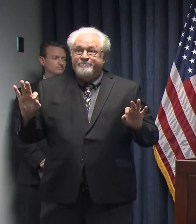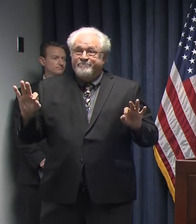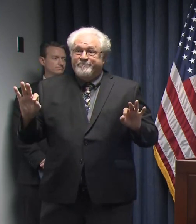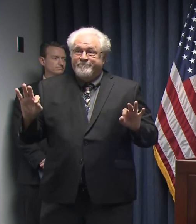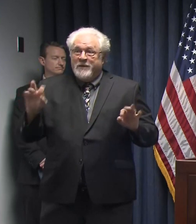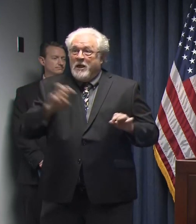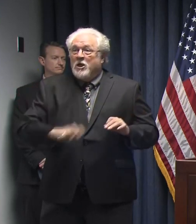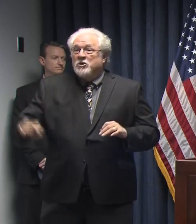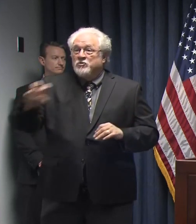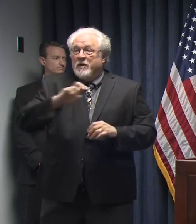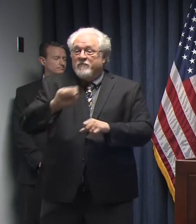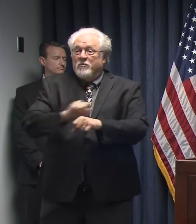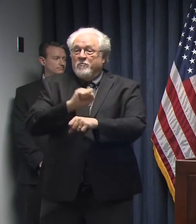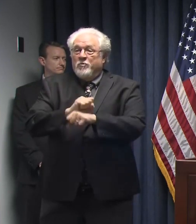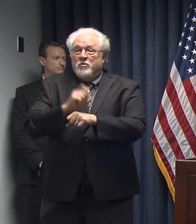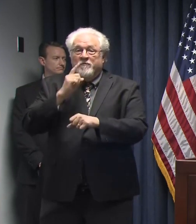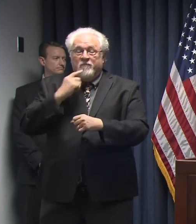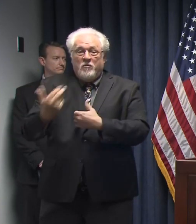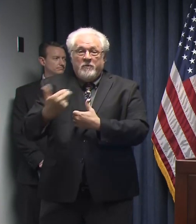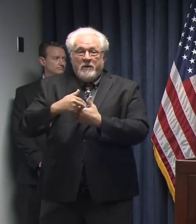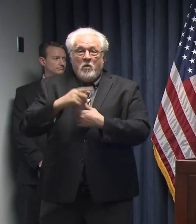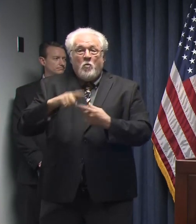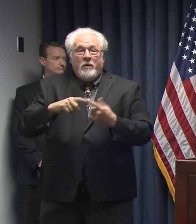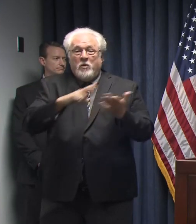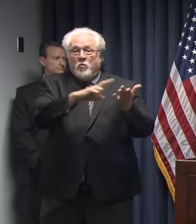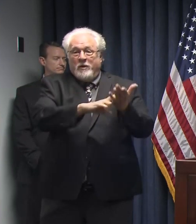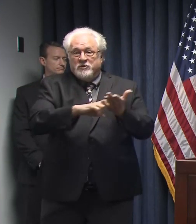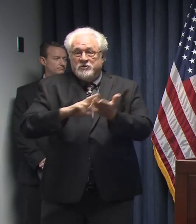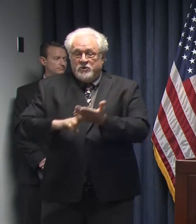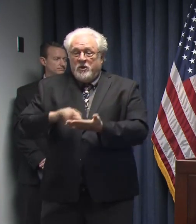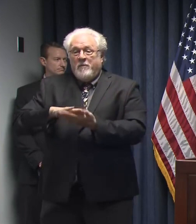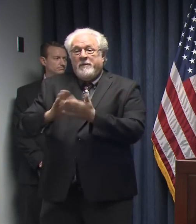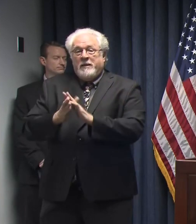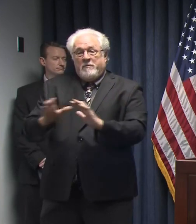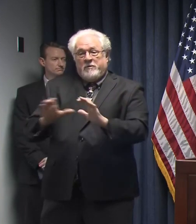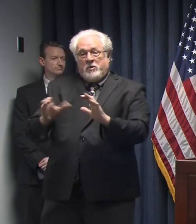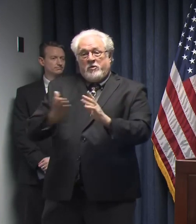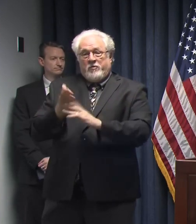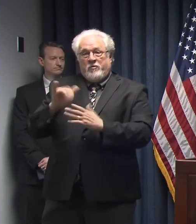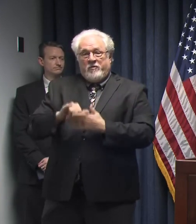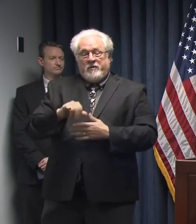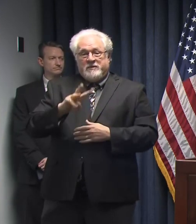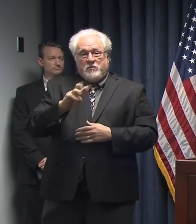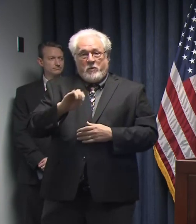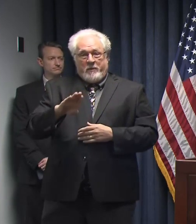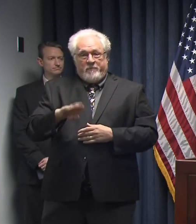Travel will be booked for participants once they have registered and become credentialed through this website,